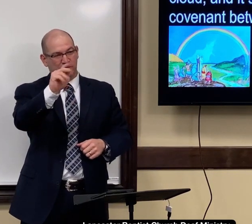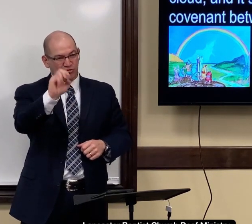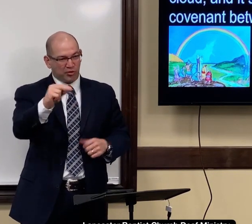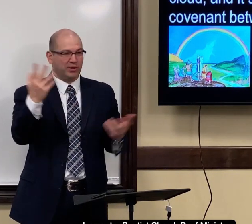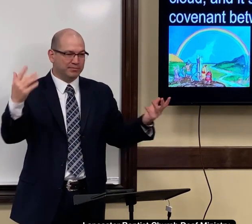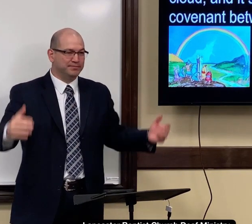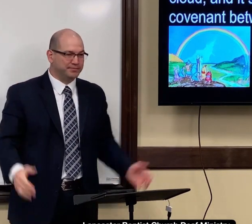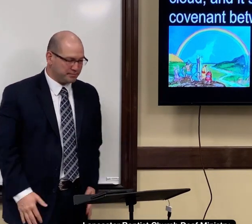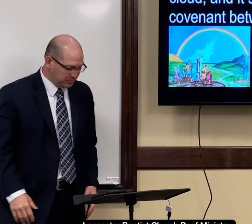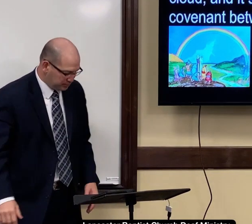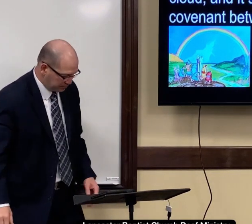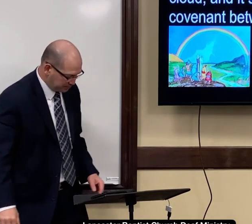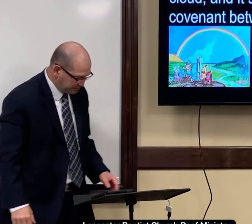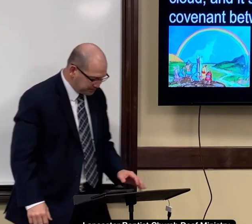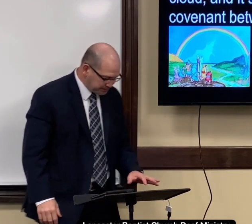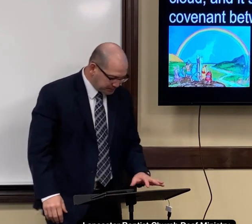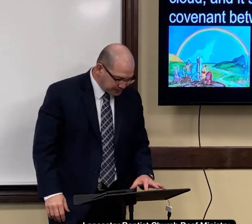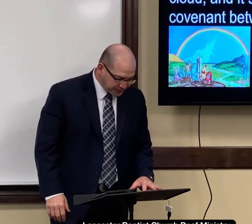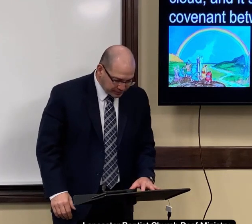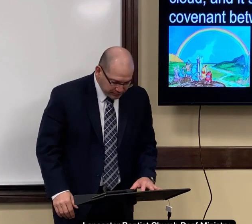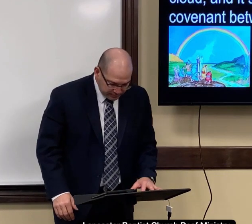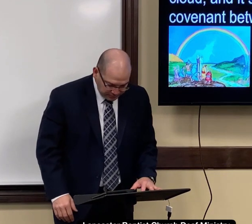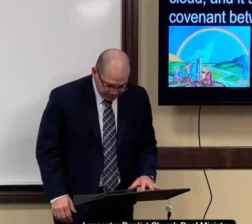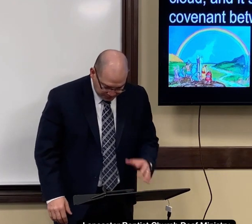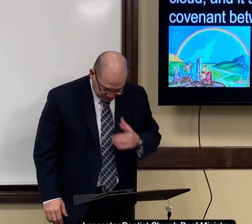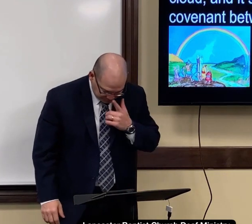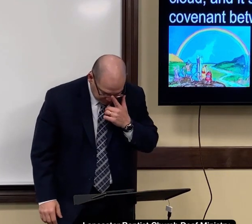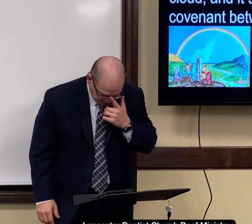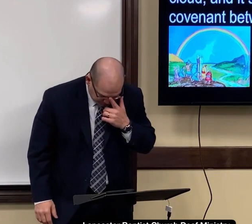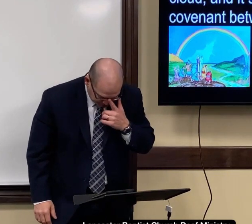that's a token that's a that reminder is it it's a token